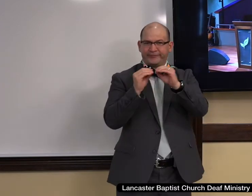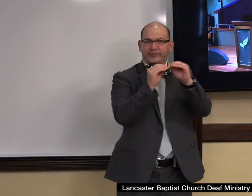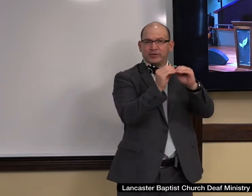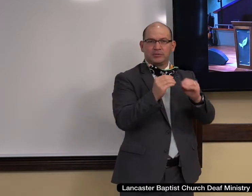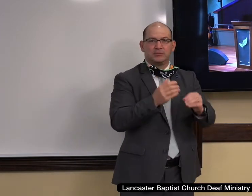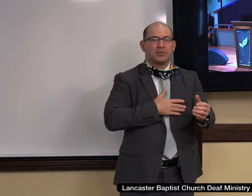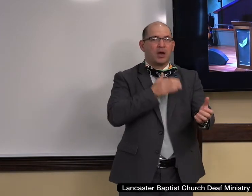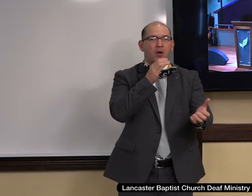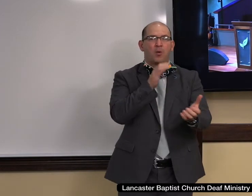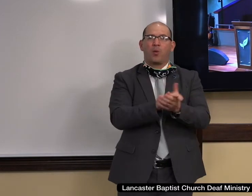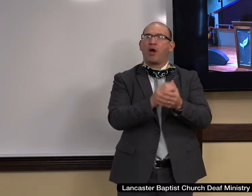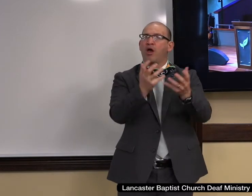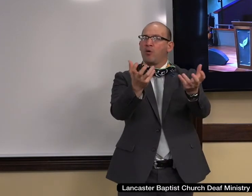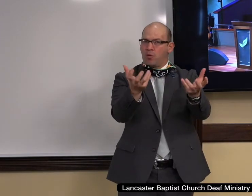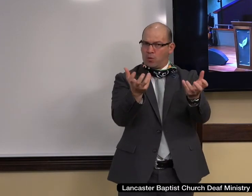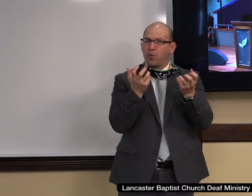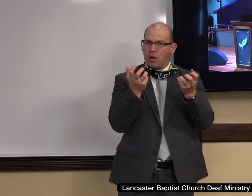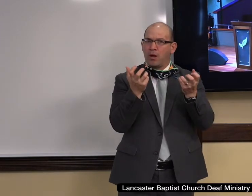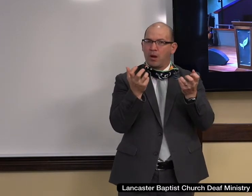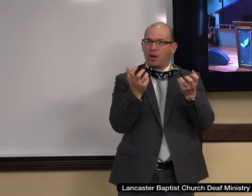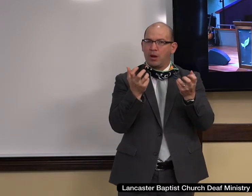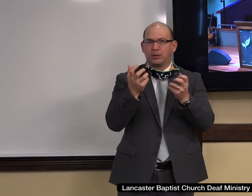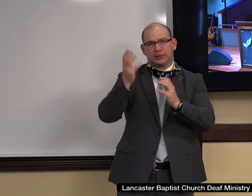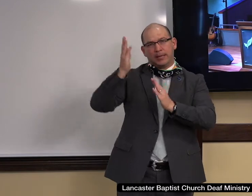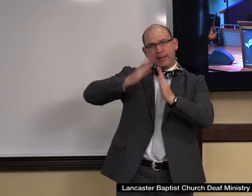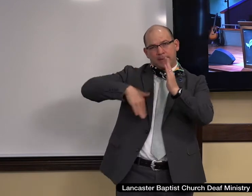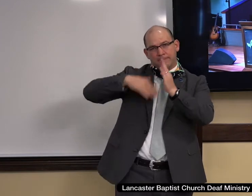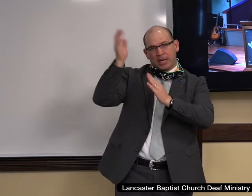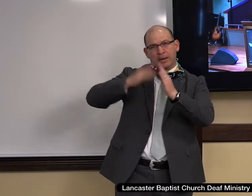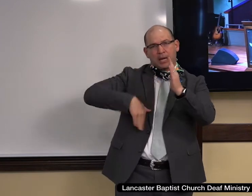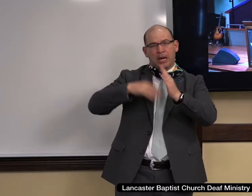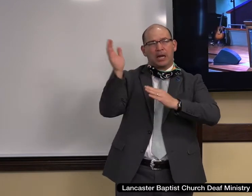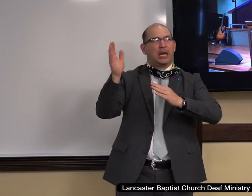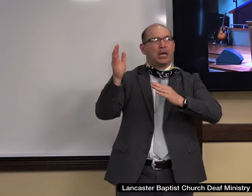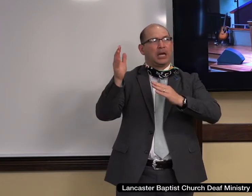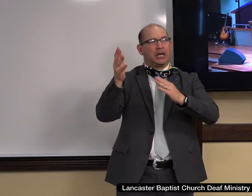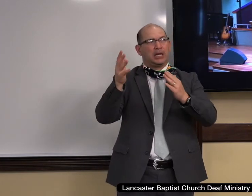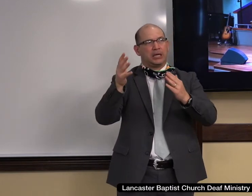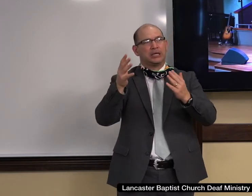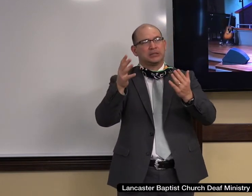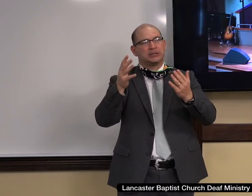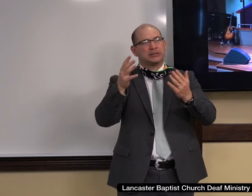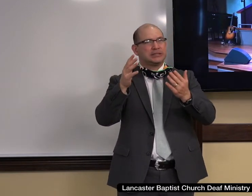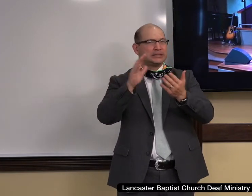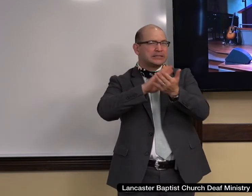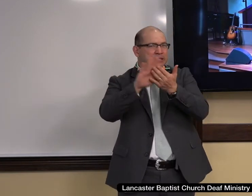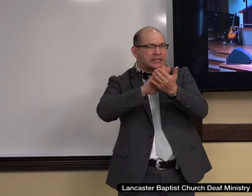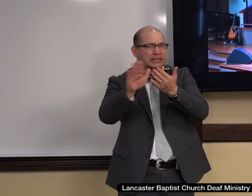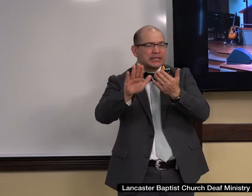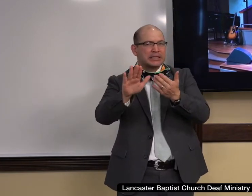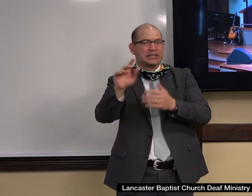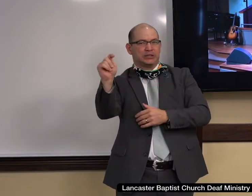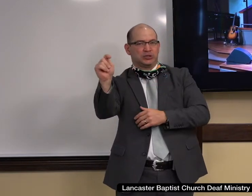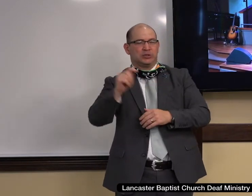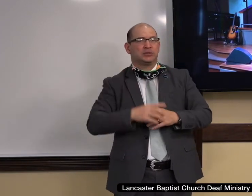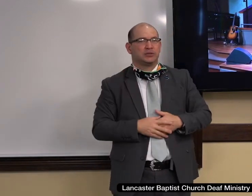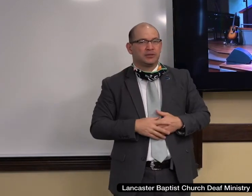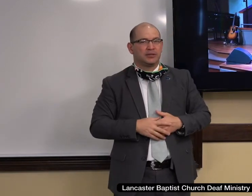wallpaper the master bathroom. Now, for those of you that are somewhat newly married, let me just tell you, wallpapering projects are one of the great